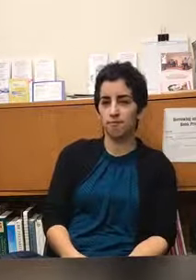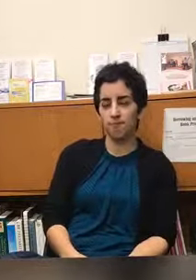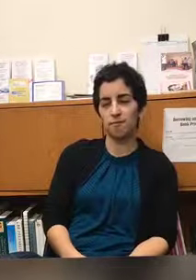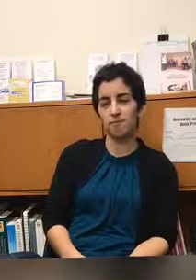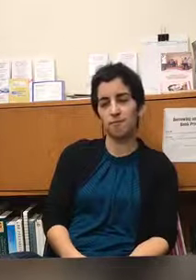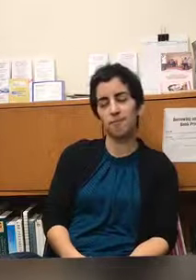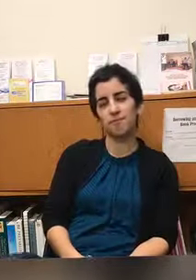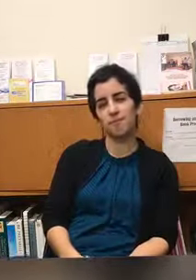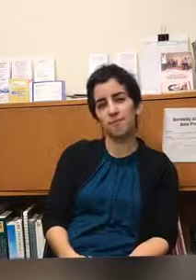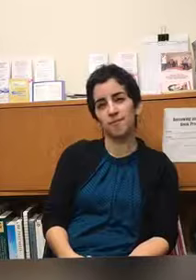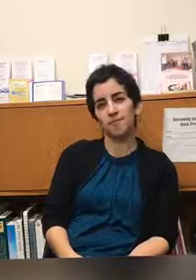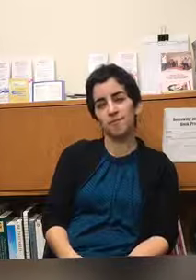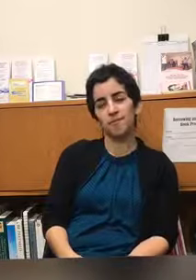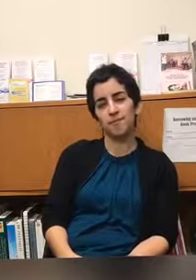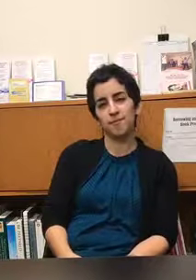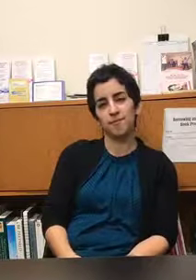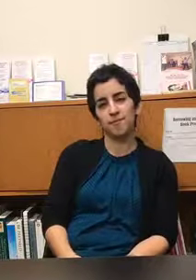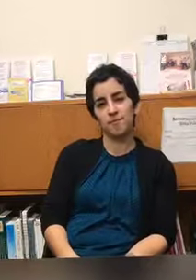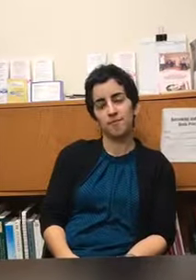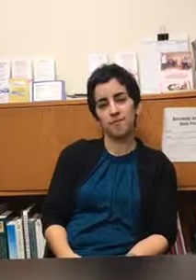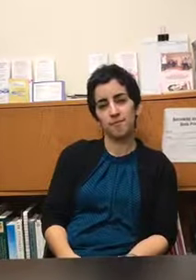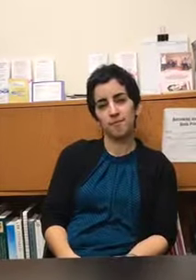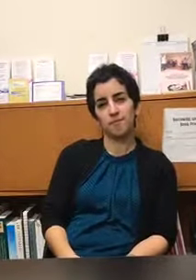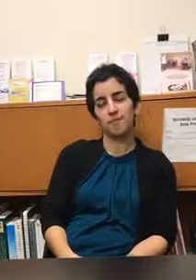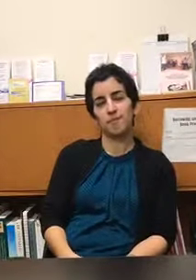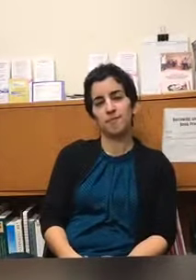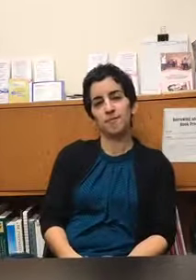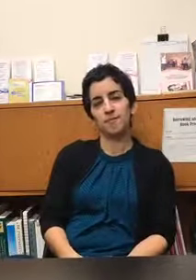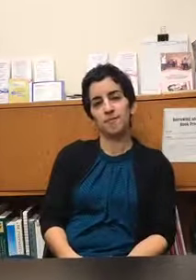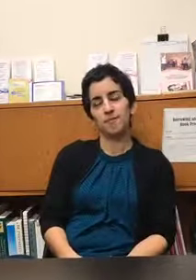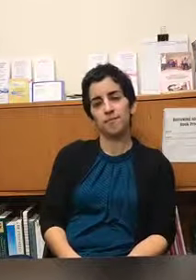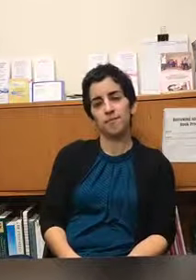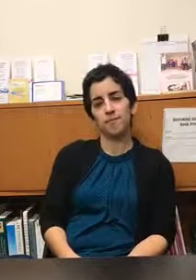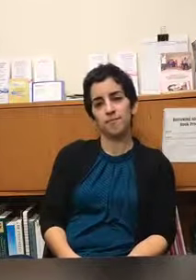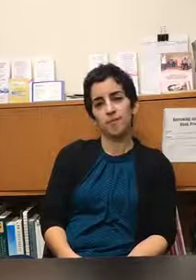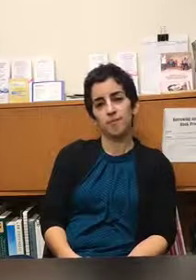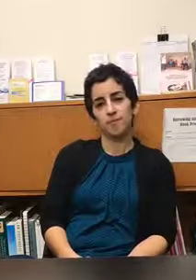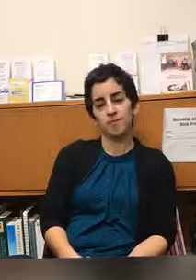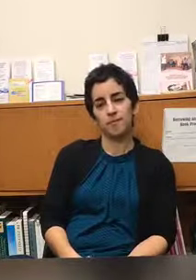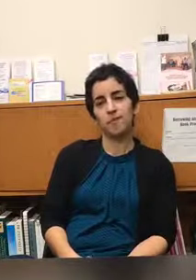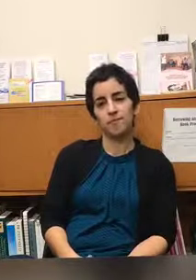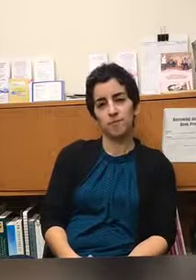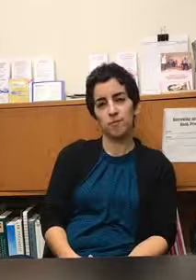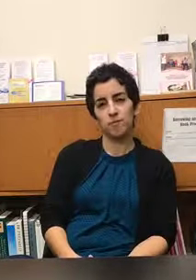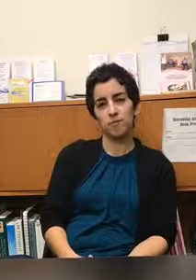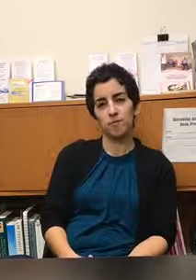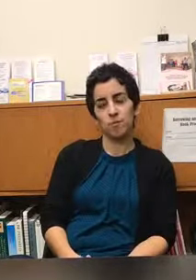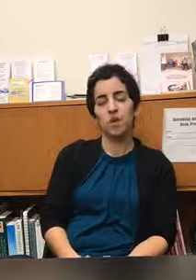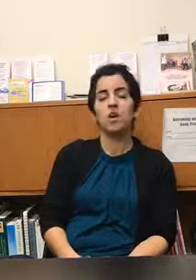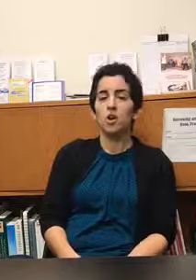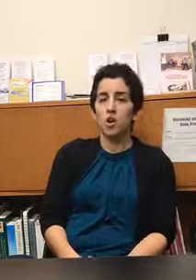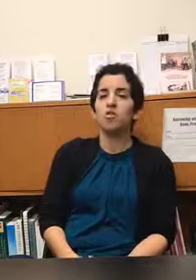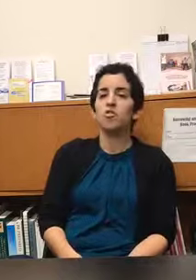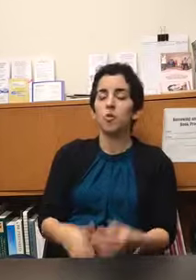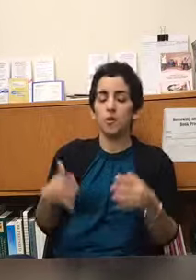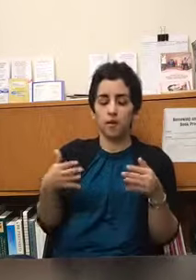so another question is do you incorporate meditation when you're practicing mindfulness so